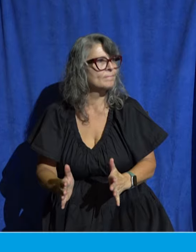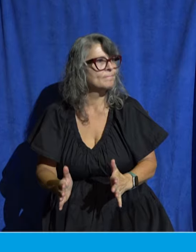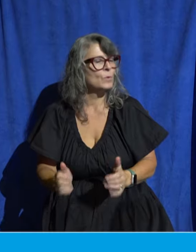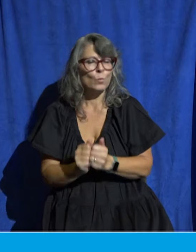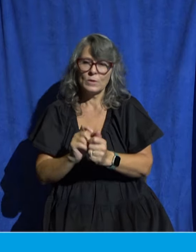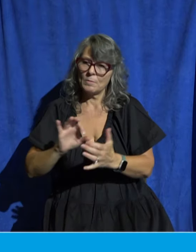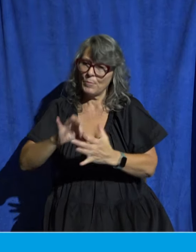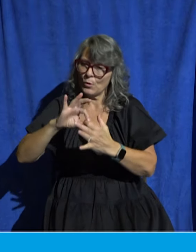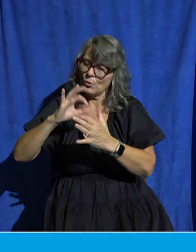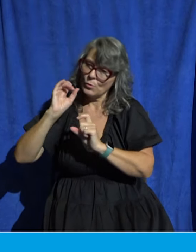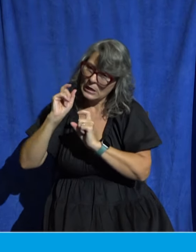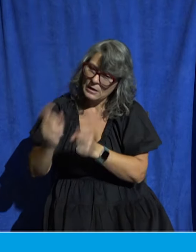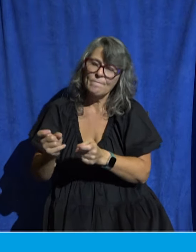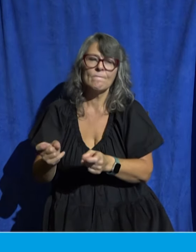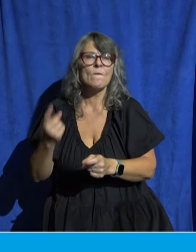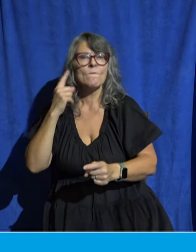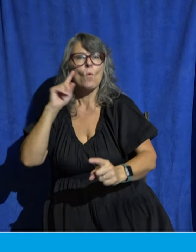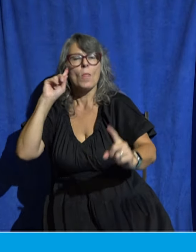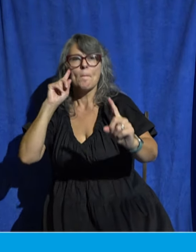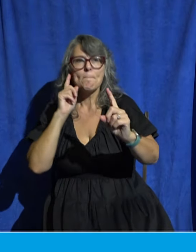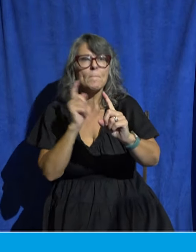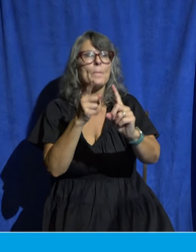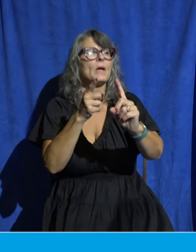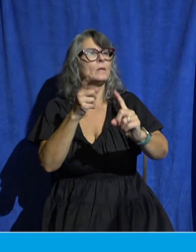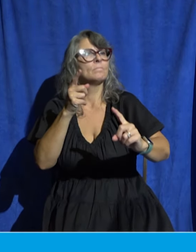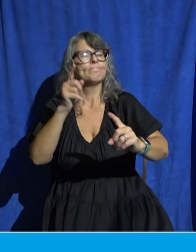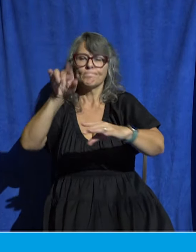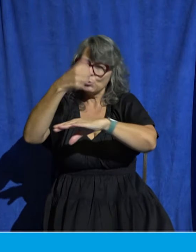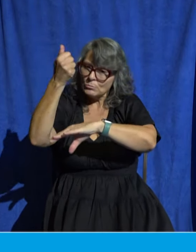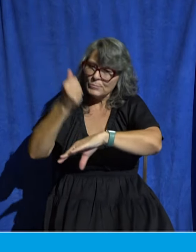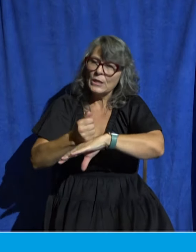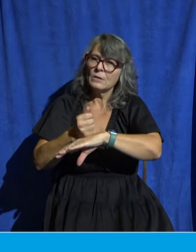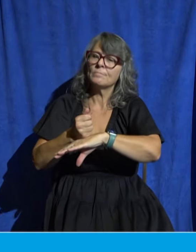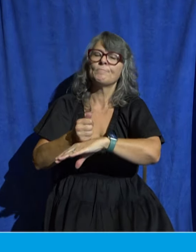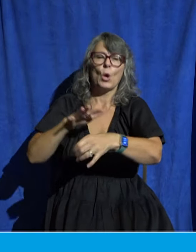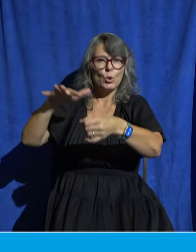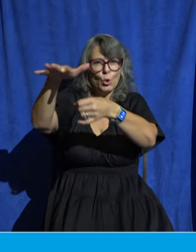for the purpose of building up the local church for the glory of Christ